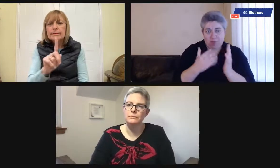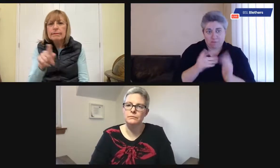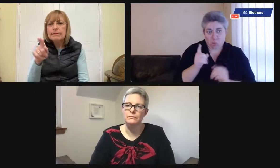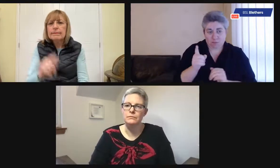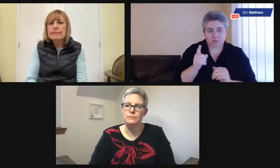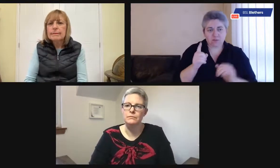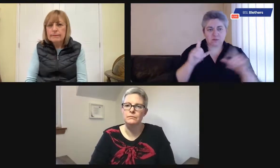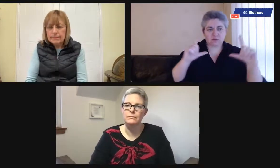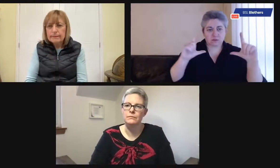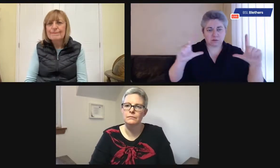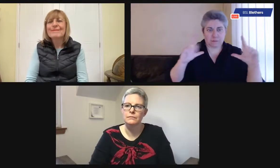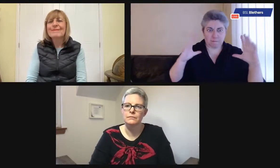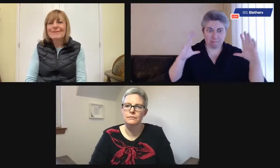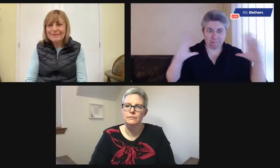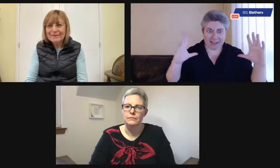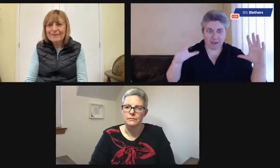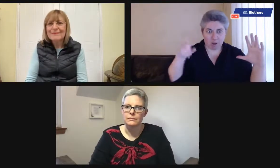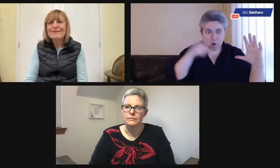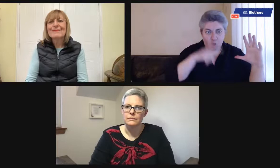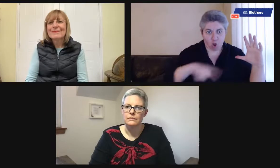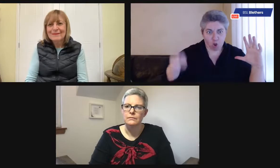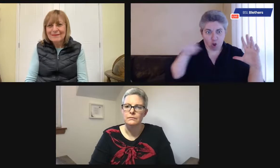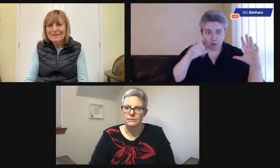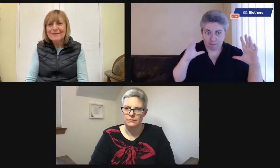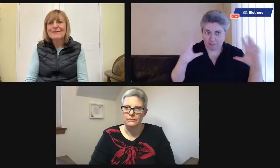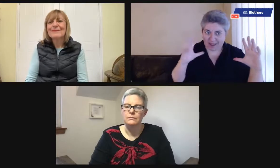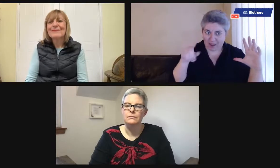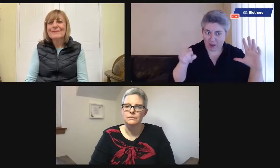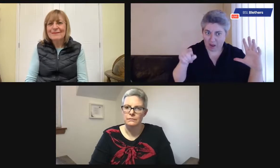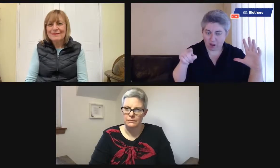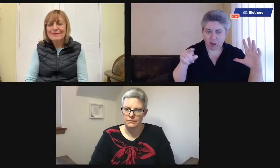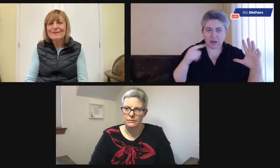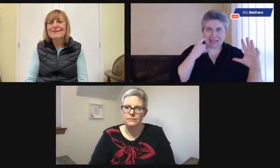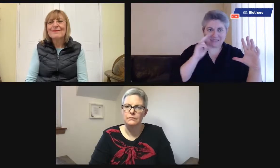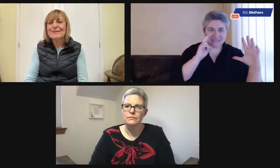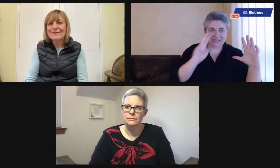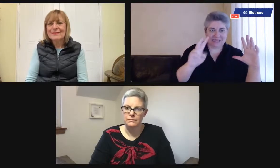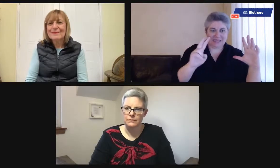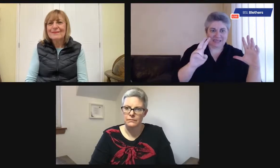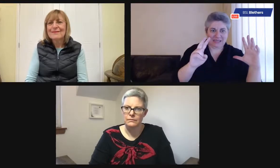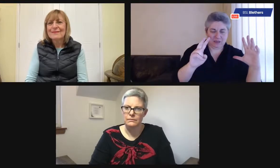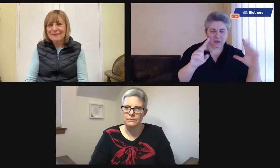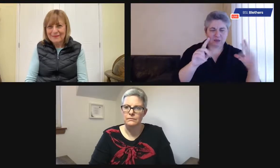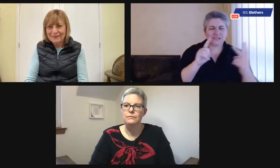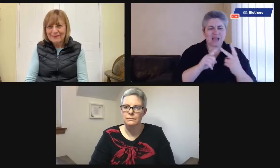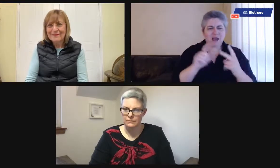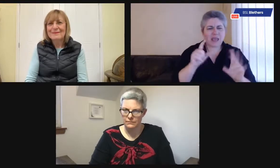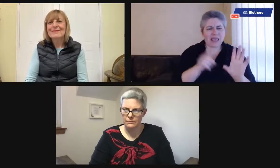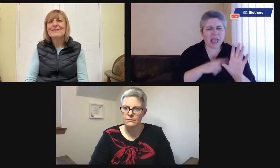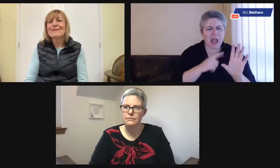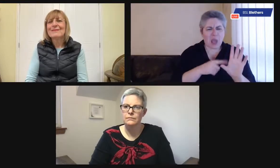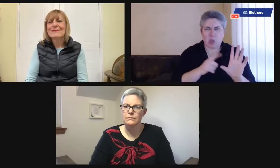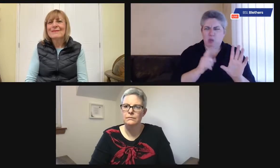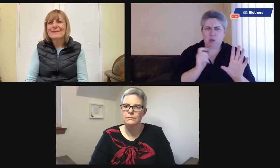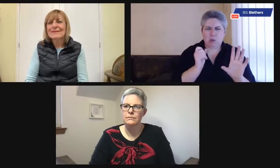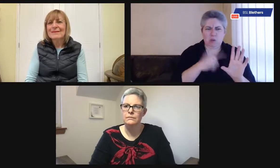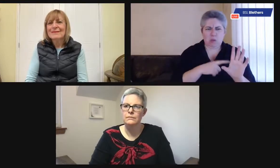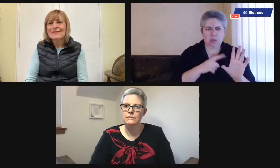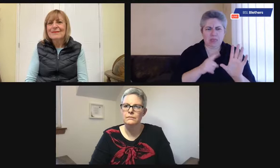carry on. So let's talk about this big wall clock though. Let's continue to talk about this first. It seems to be large, so that's